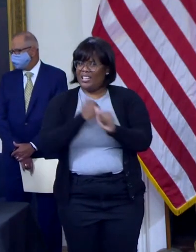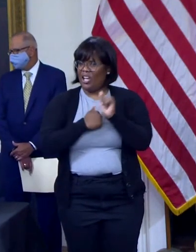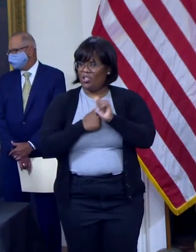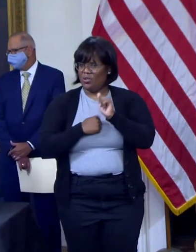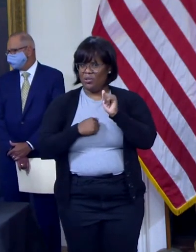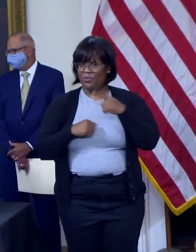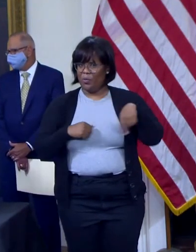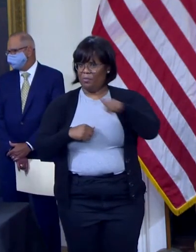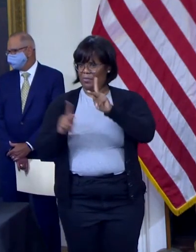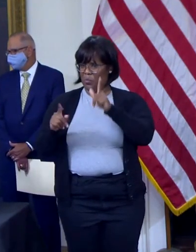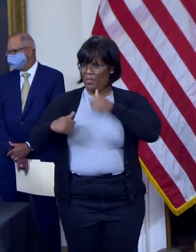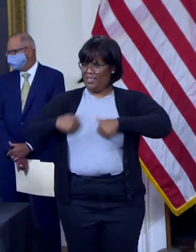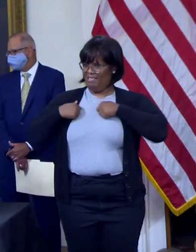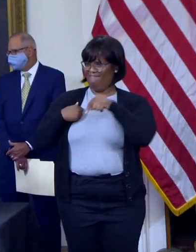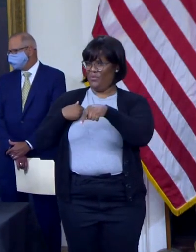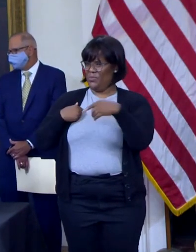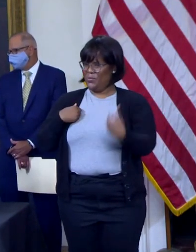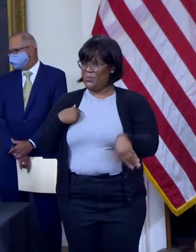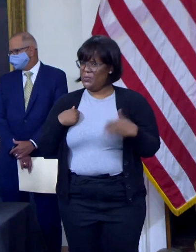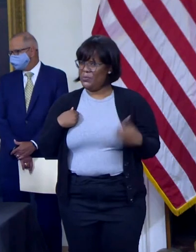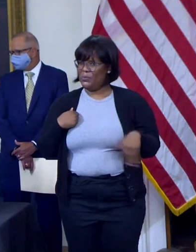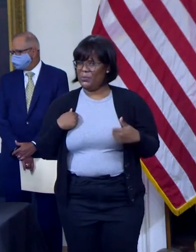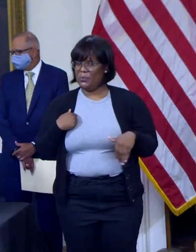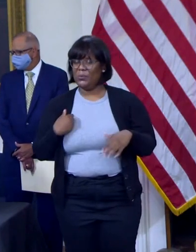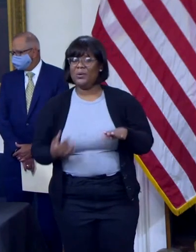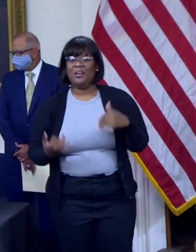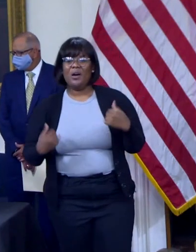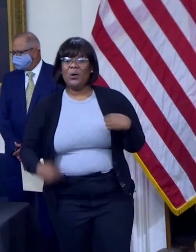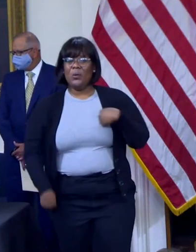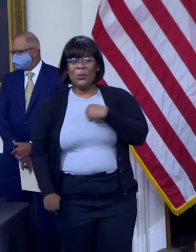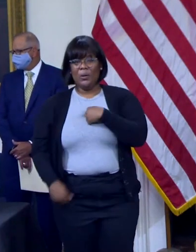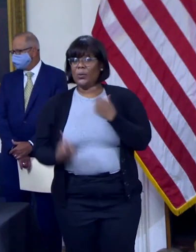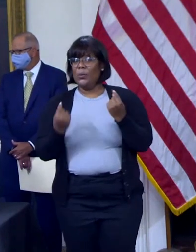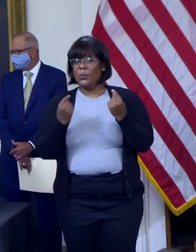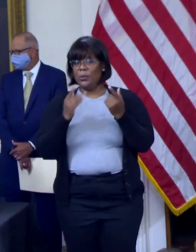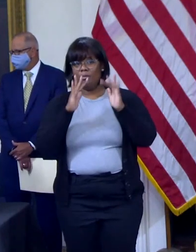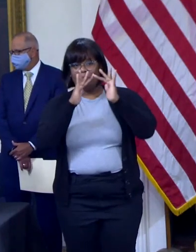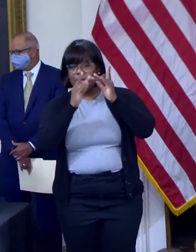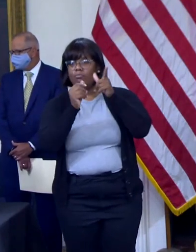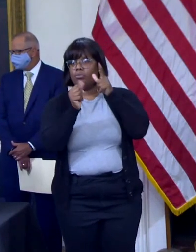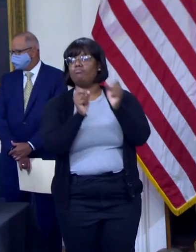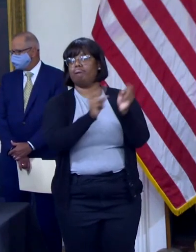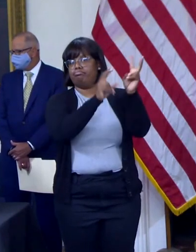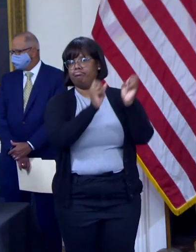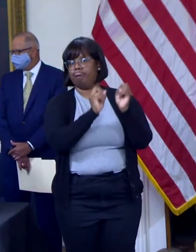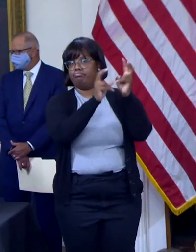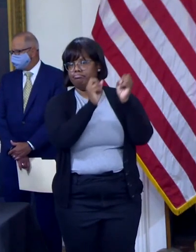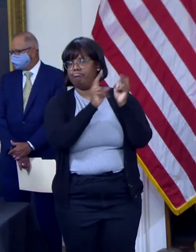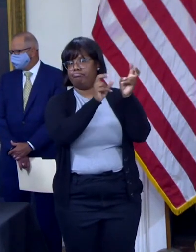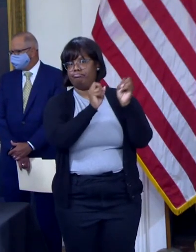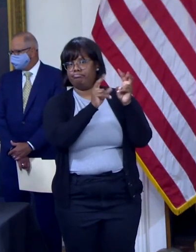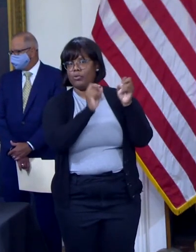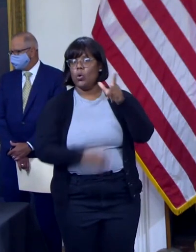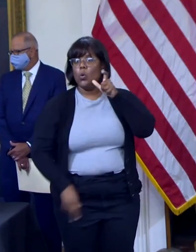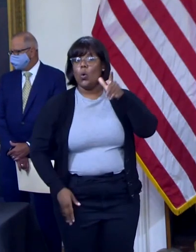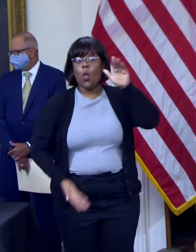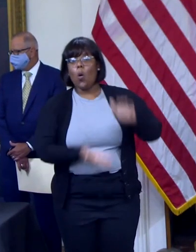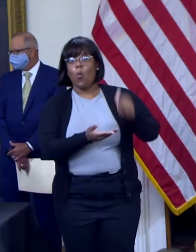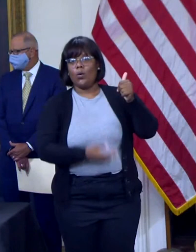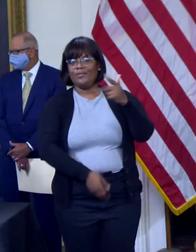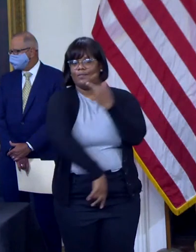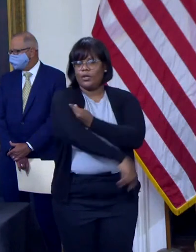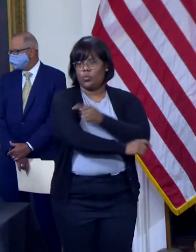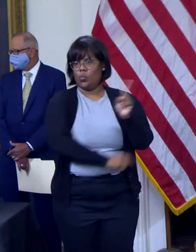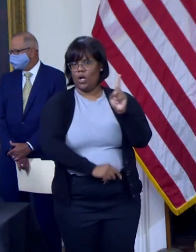Our dashboard will continue to highlight on a weekly basis which facilities fall into these categories. We are